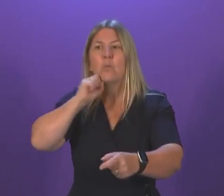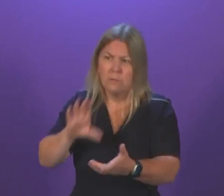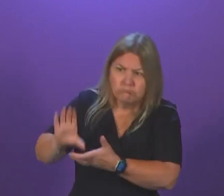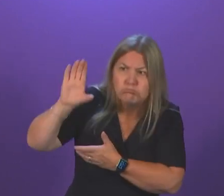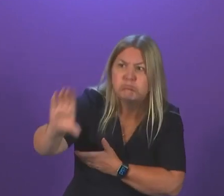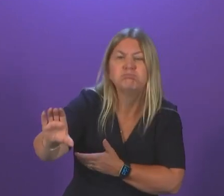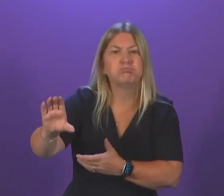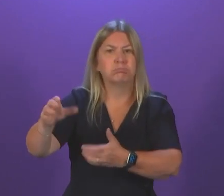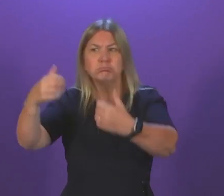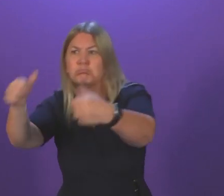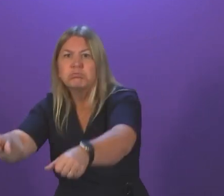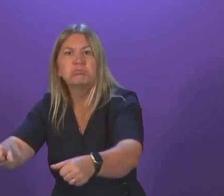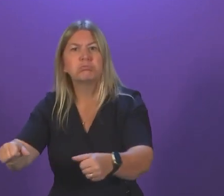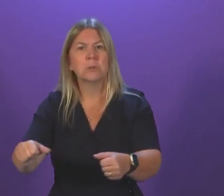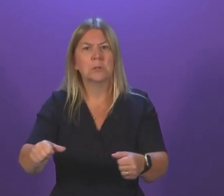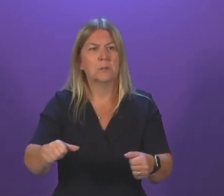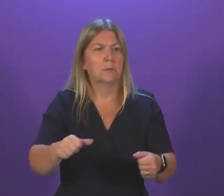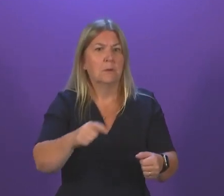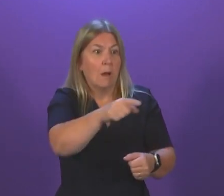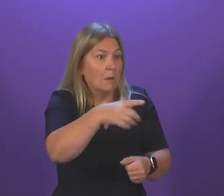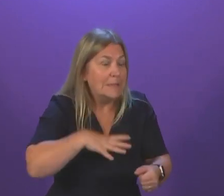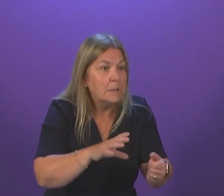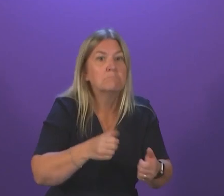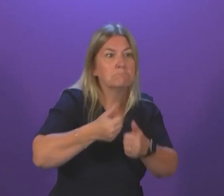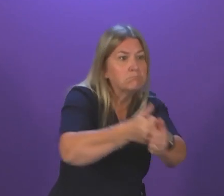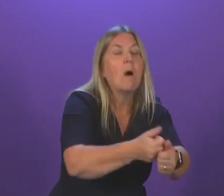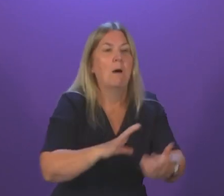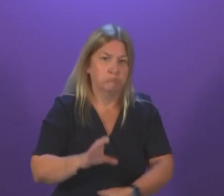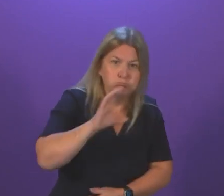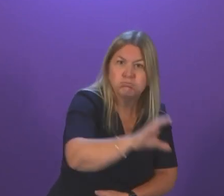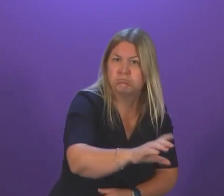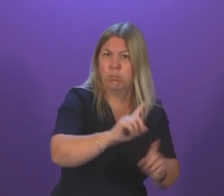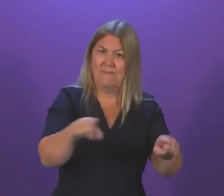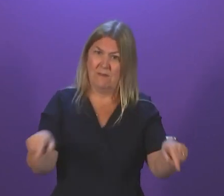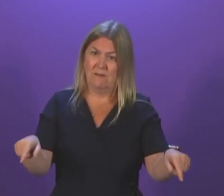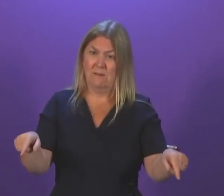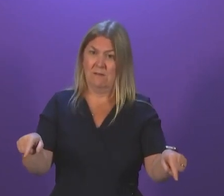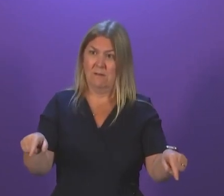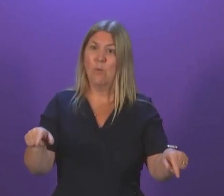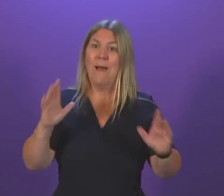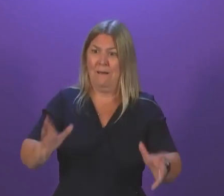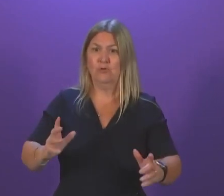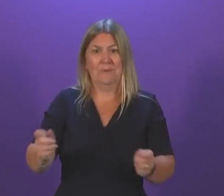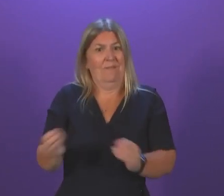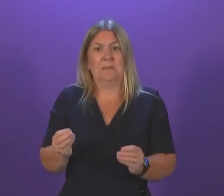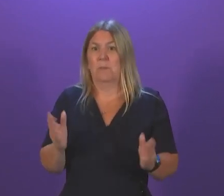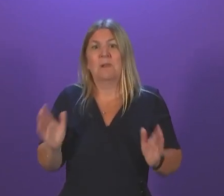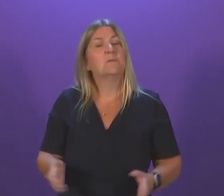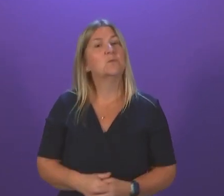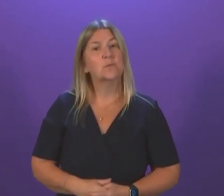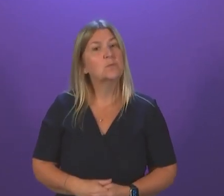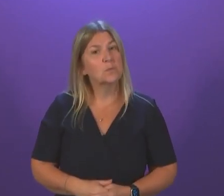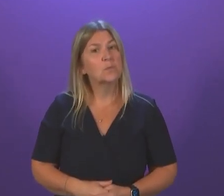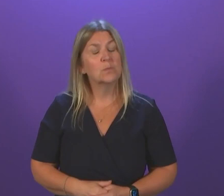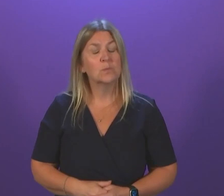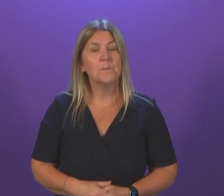is a need, we are taking new initiatives to help the health service cope with what is an unprecedented set of circumstances. Of course,